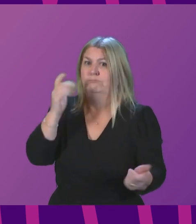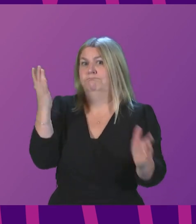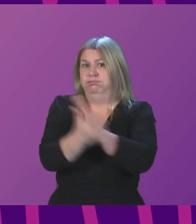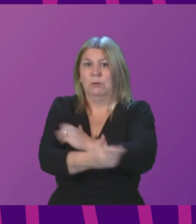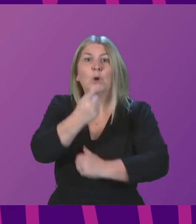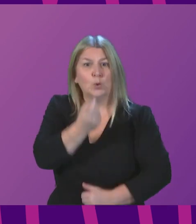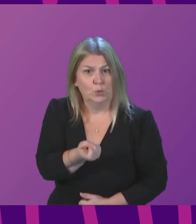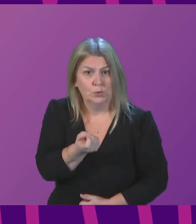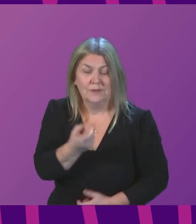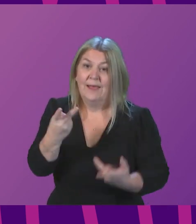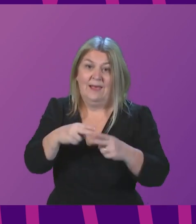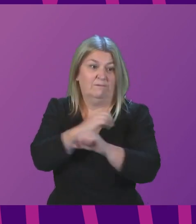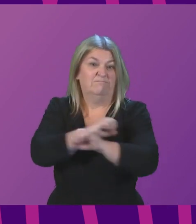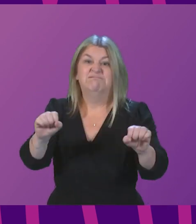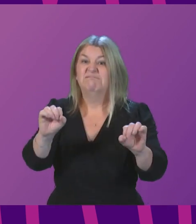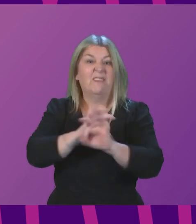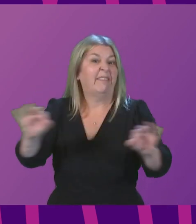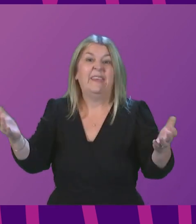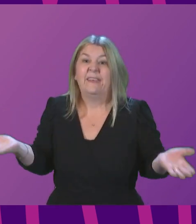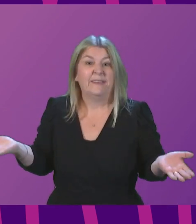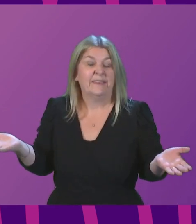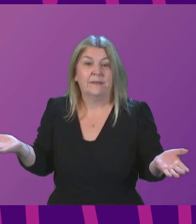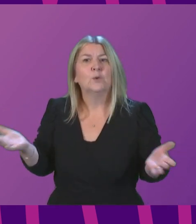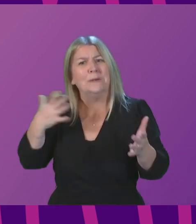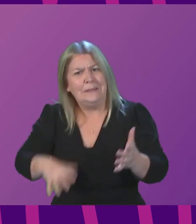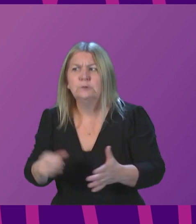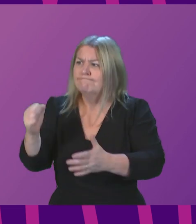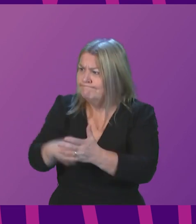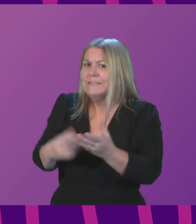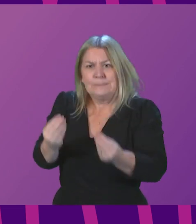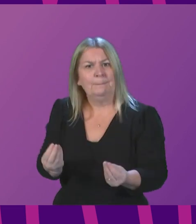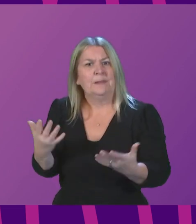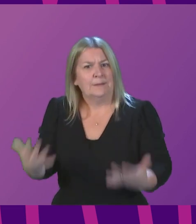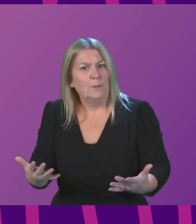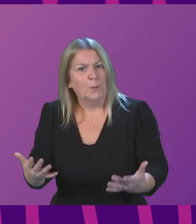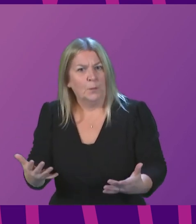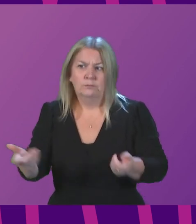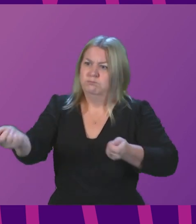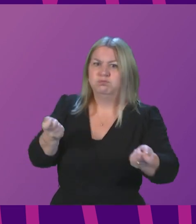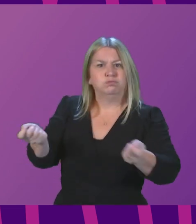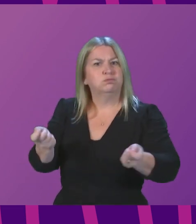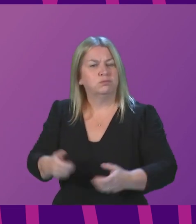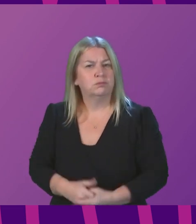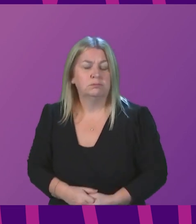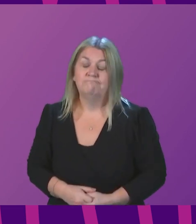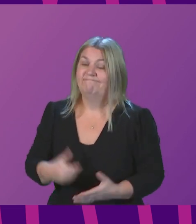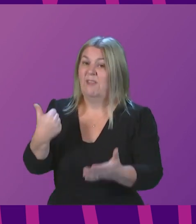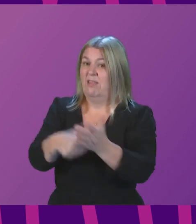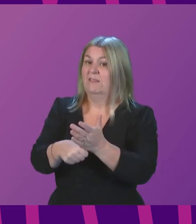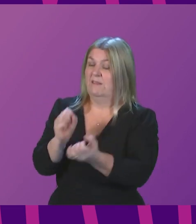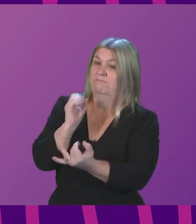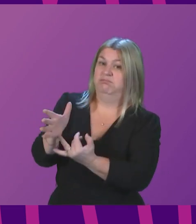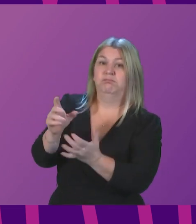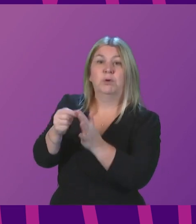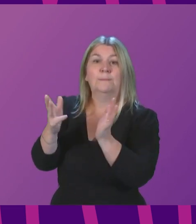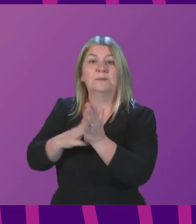result of inaction than it will be if we act firmly and strongly now. I therefore written to the Prime Minister this morning, appealing to him to put the